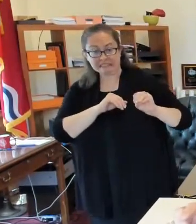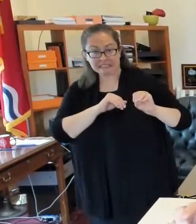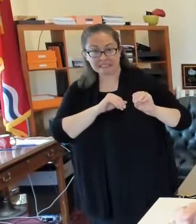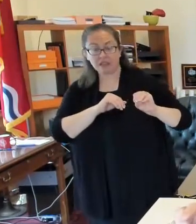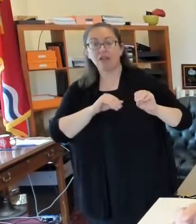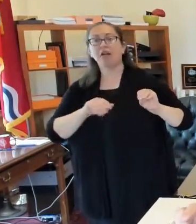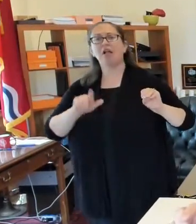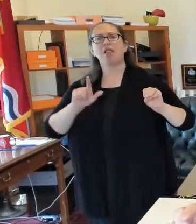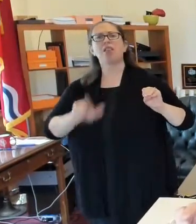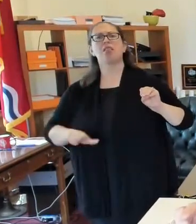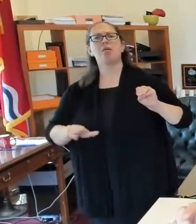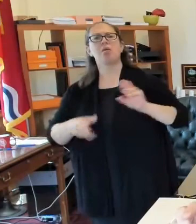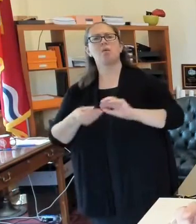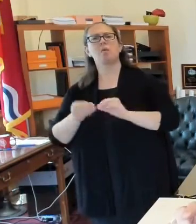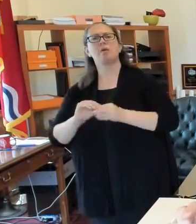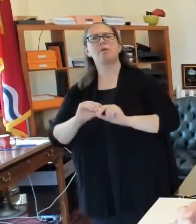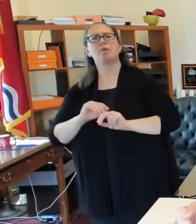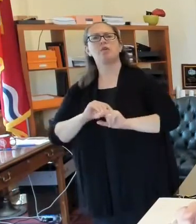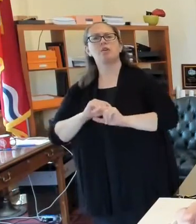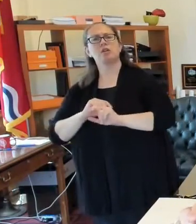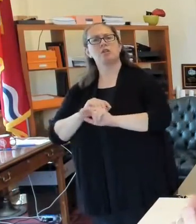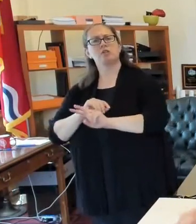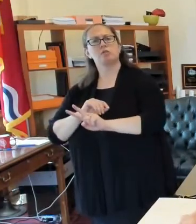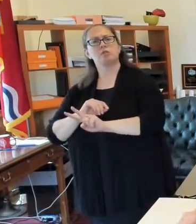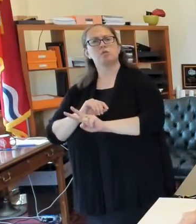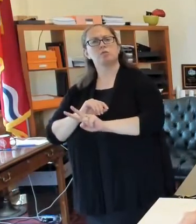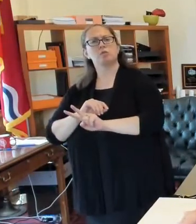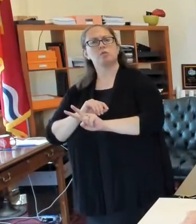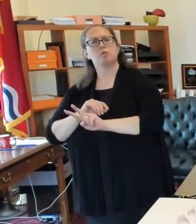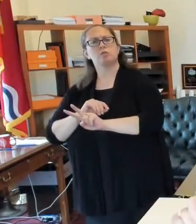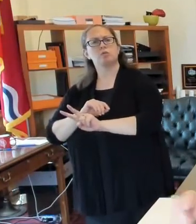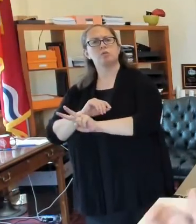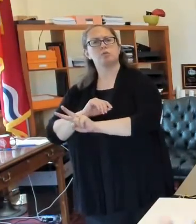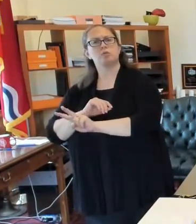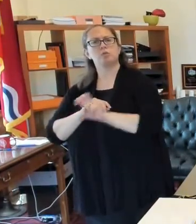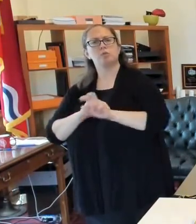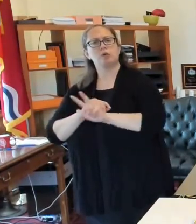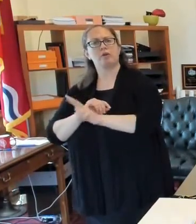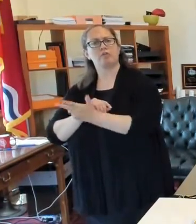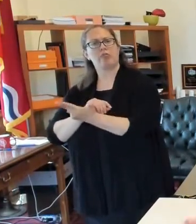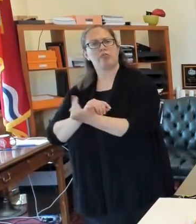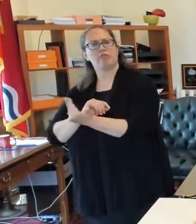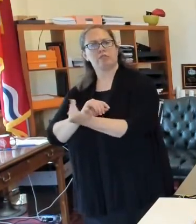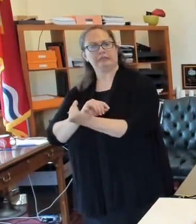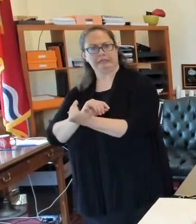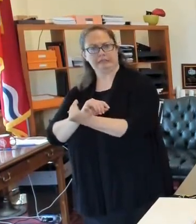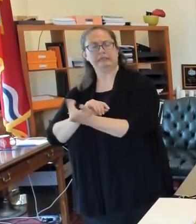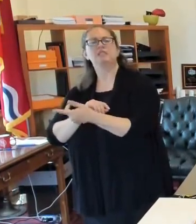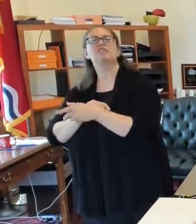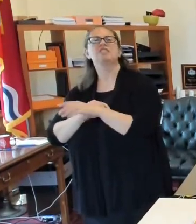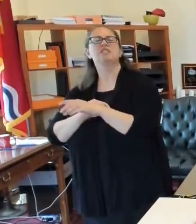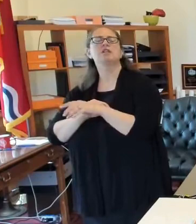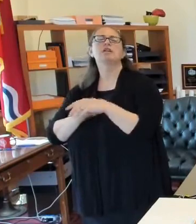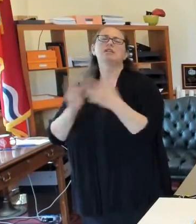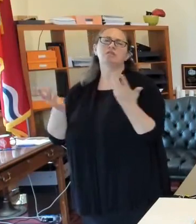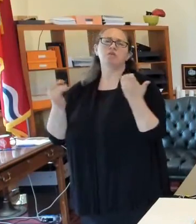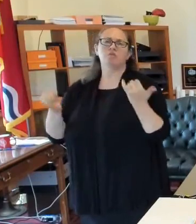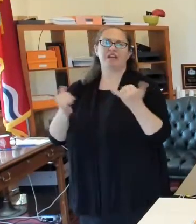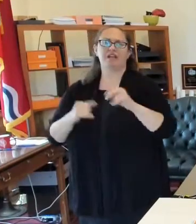low of 235 to 13 on July 17th. So we're at 238